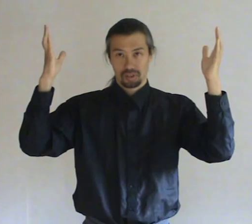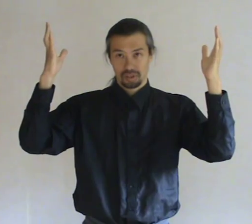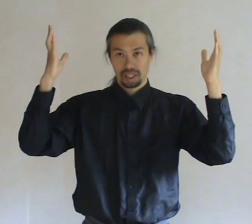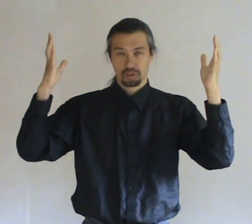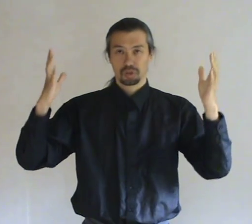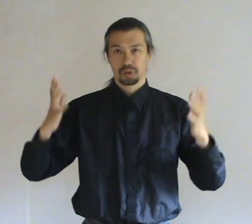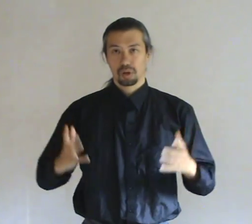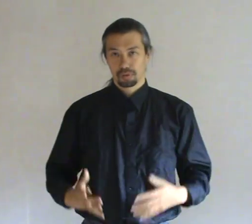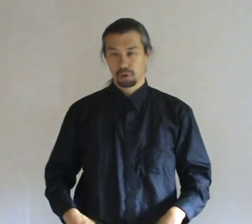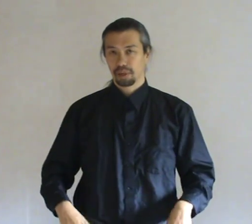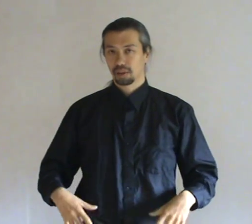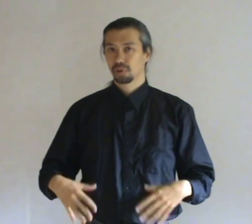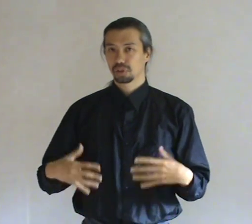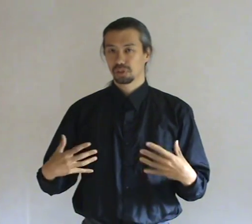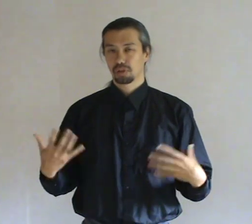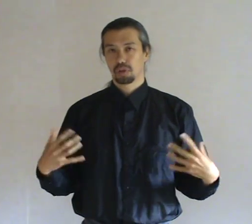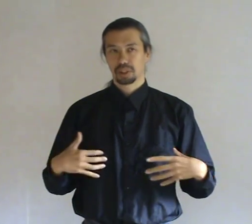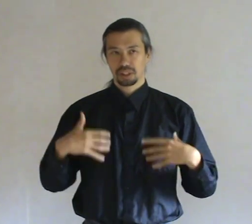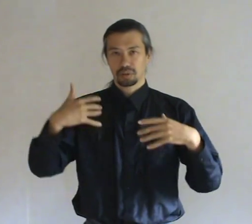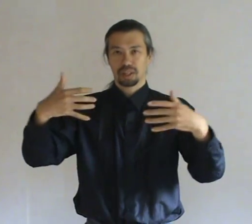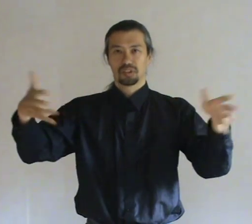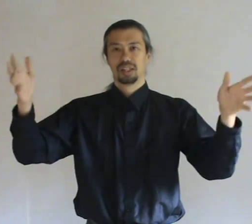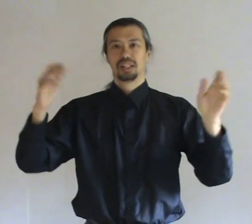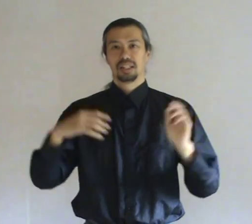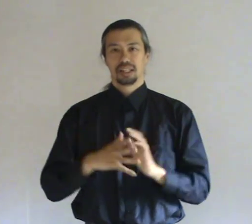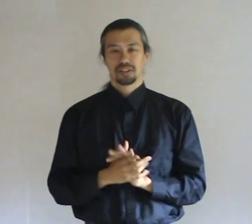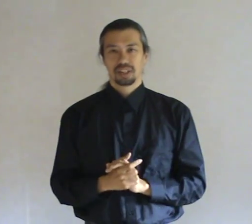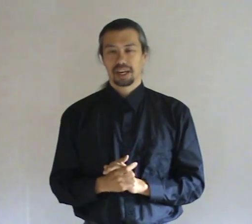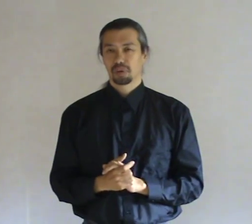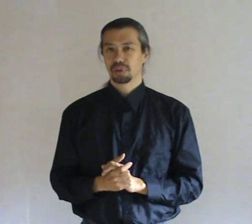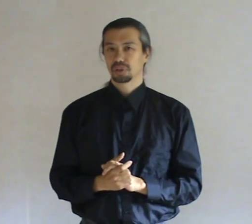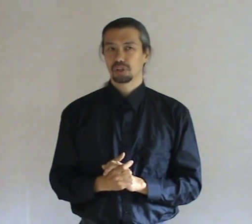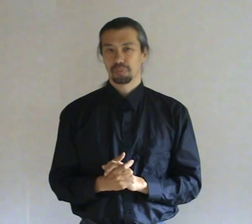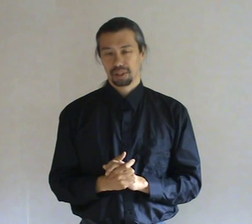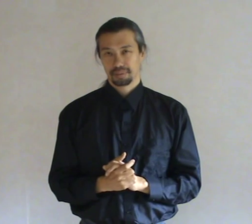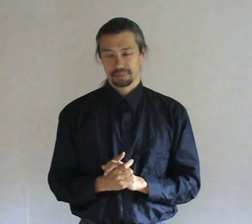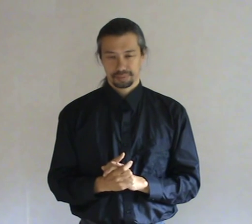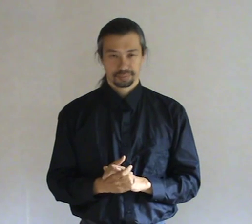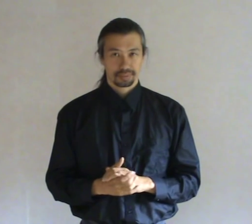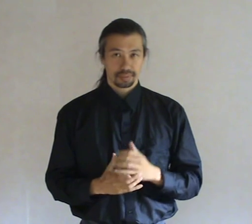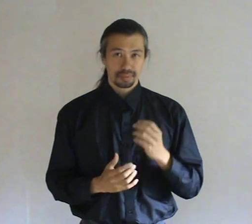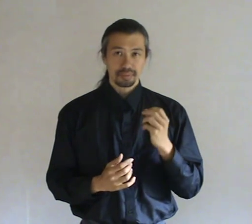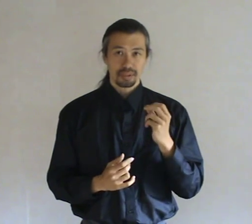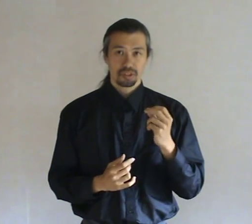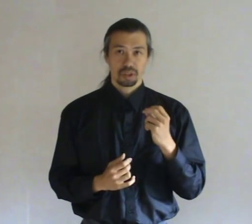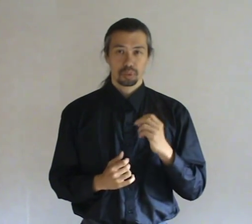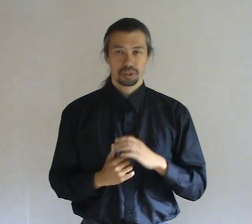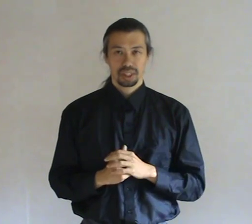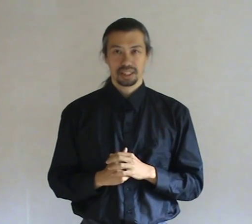takes control over all my consciousness. Over all my chakras. And the anger will control me. So what you need.